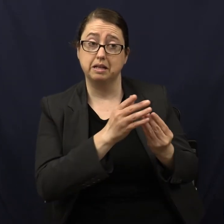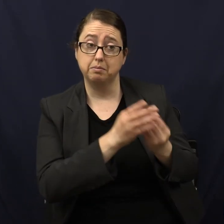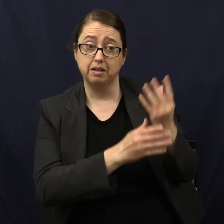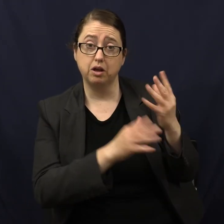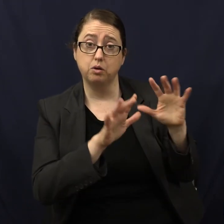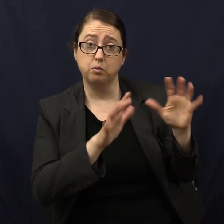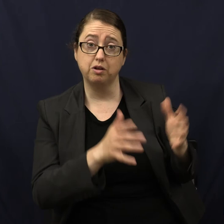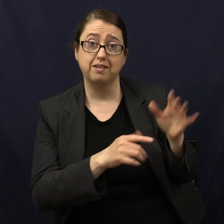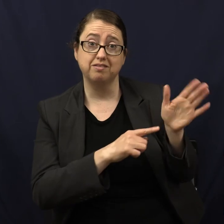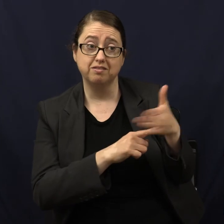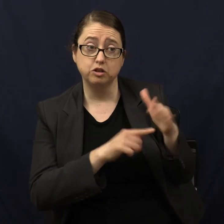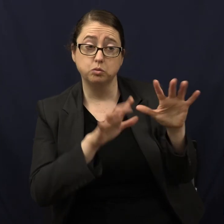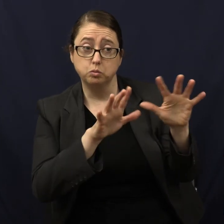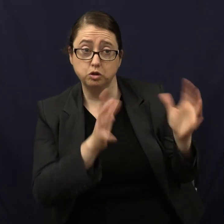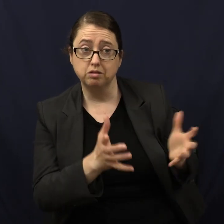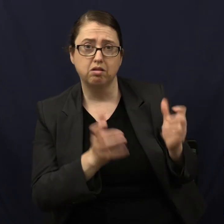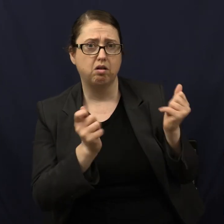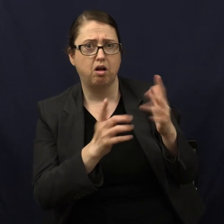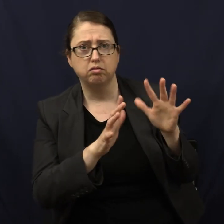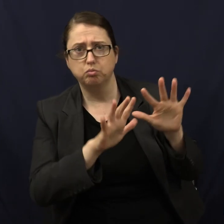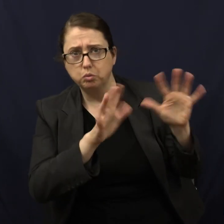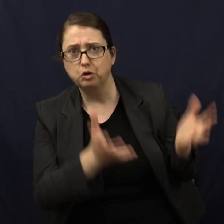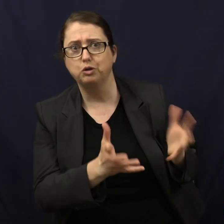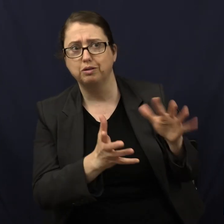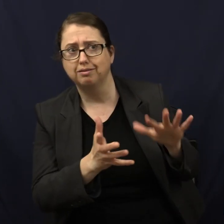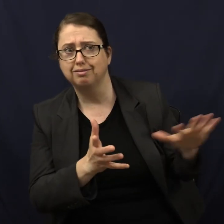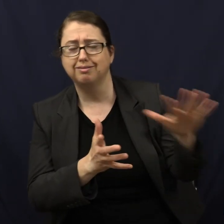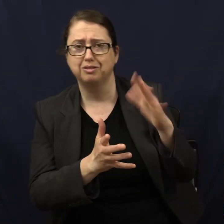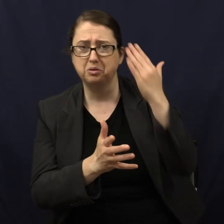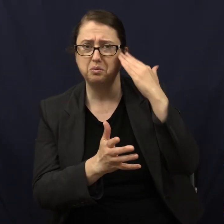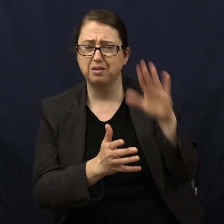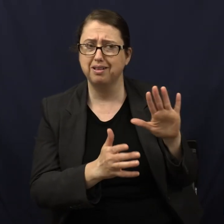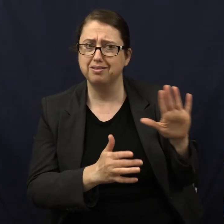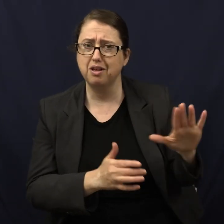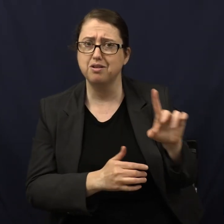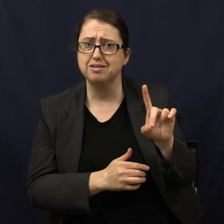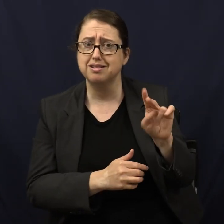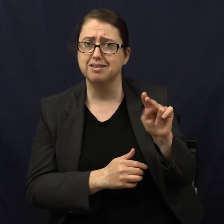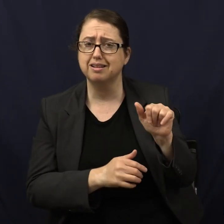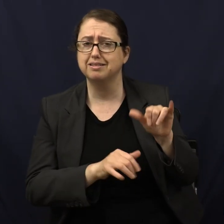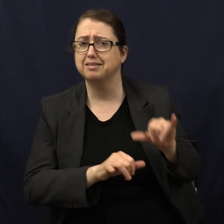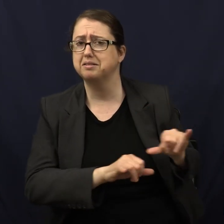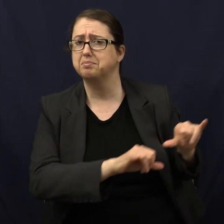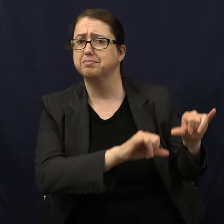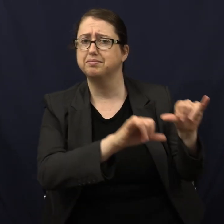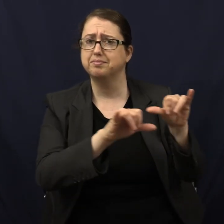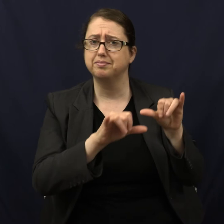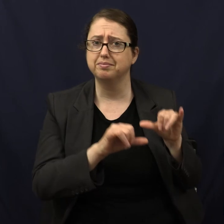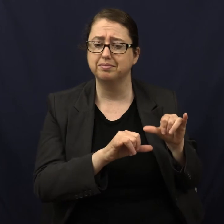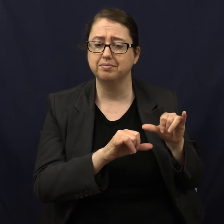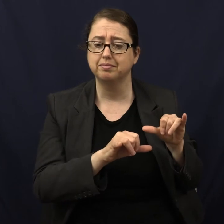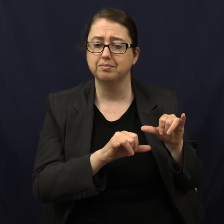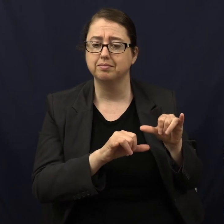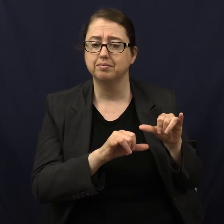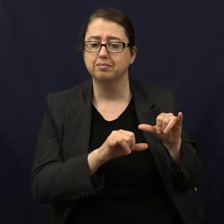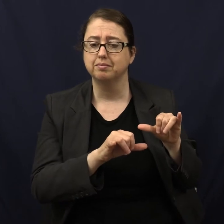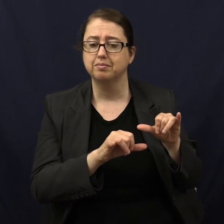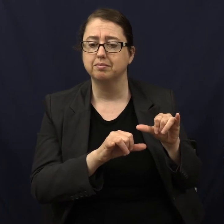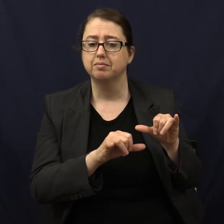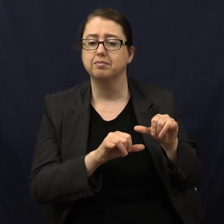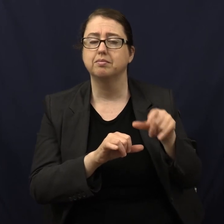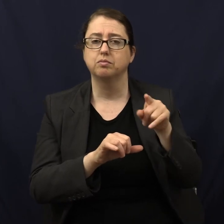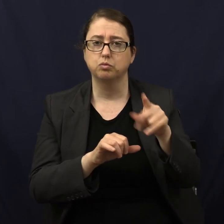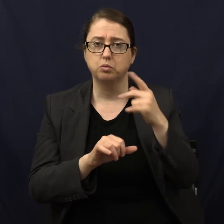world, the fish world, the everything world is the same? When you have a sequence of